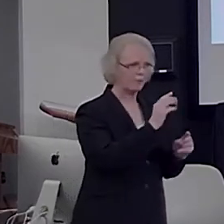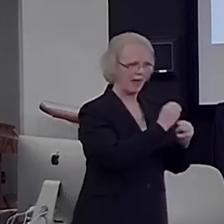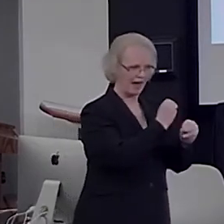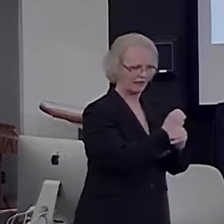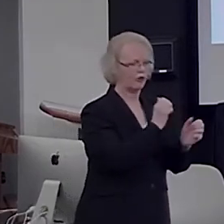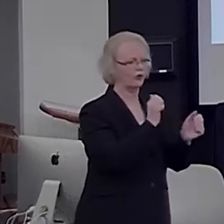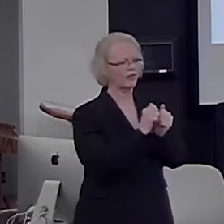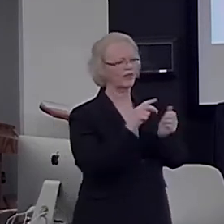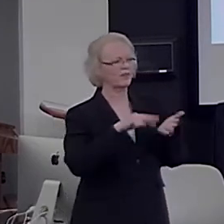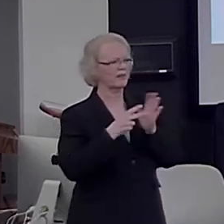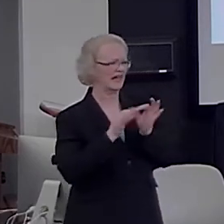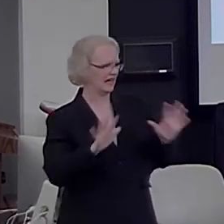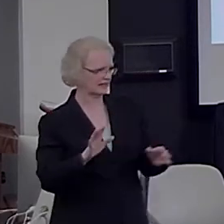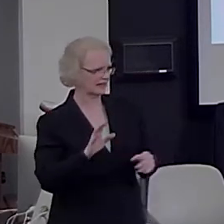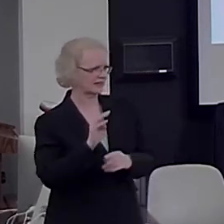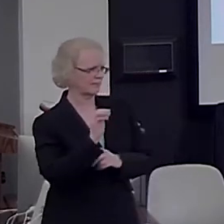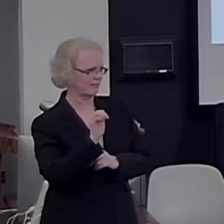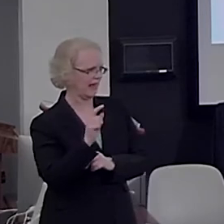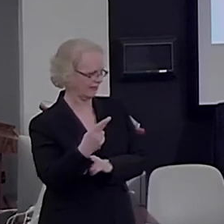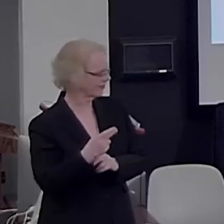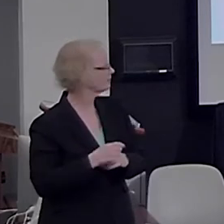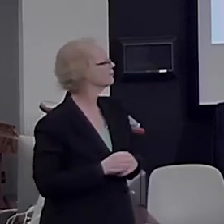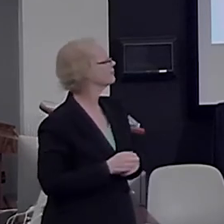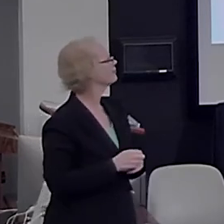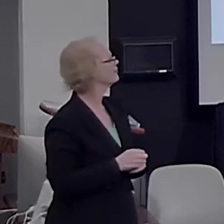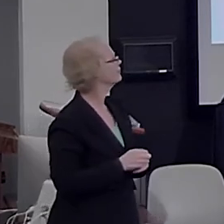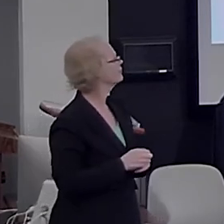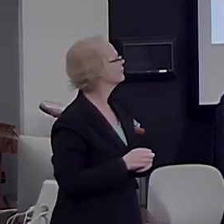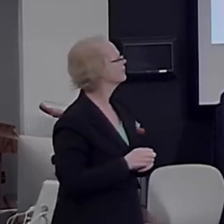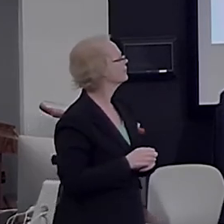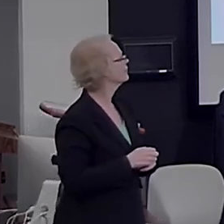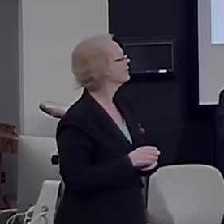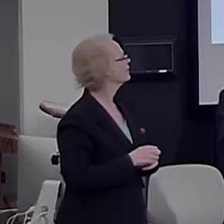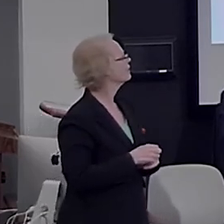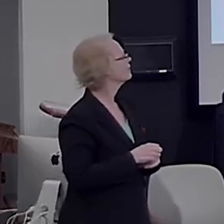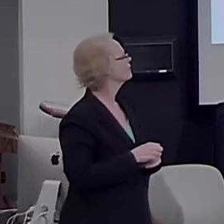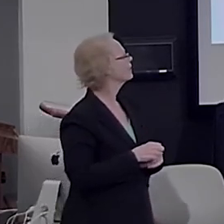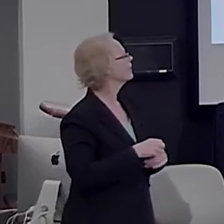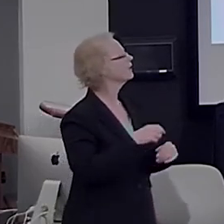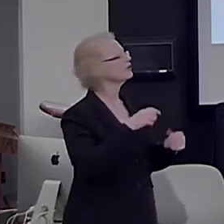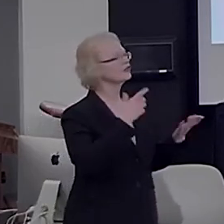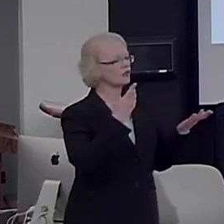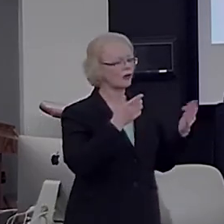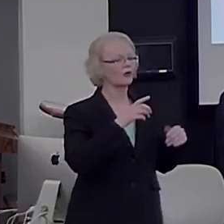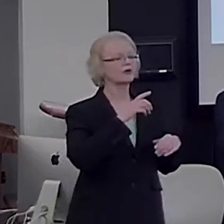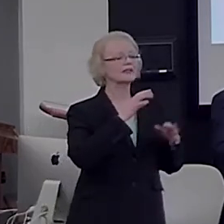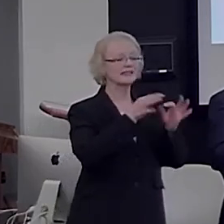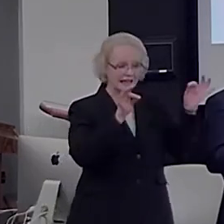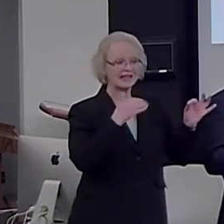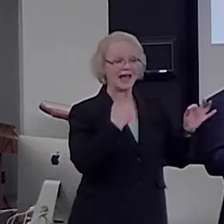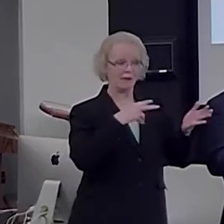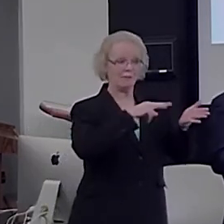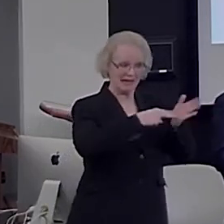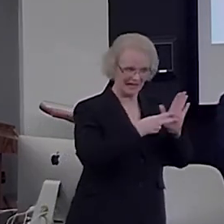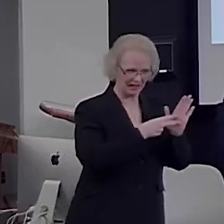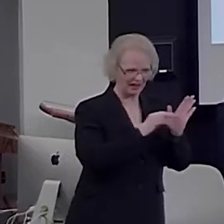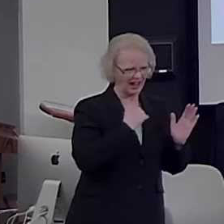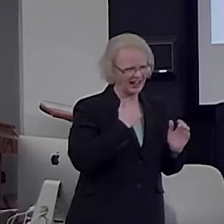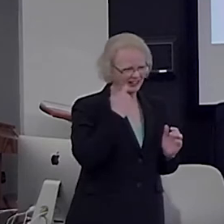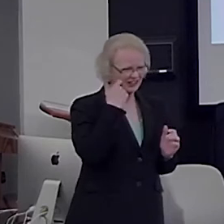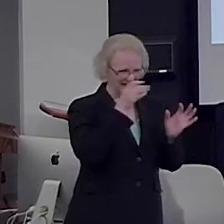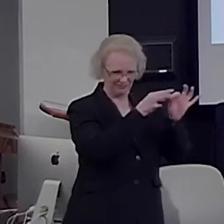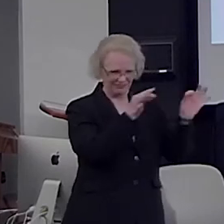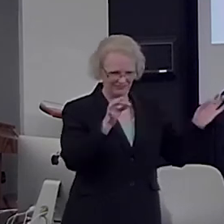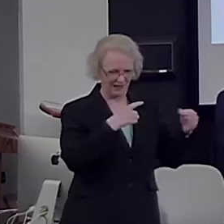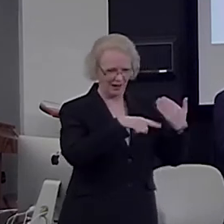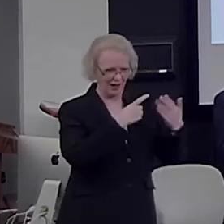And we can compare meaningful non-mass versus meaningless non-mass. So, meaningful sentences are the one I gave you. Meaningless